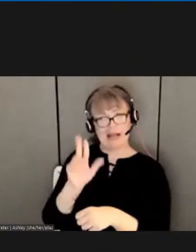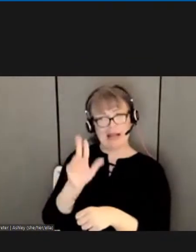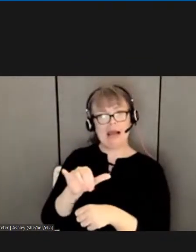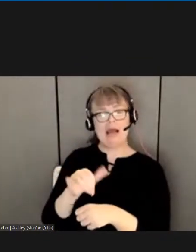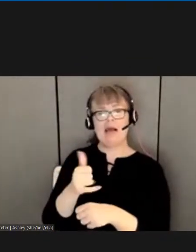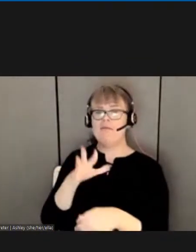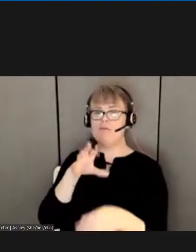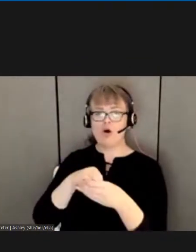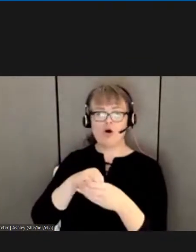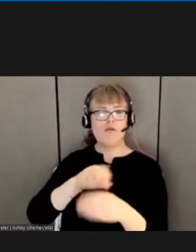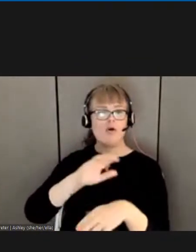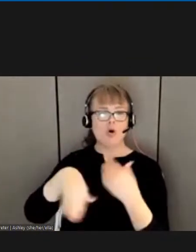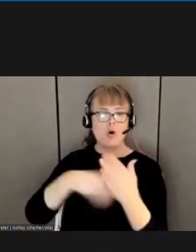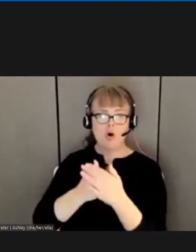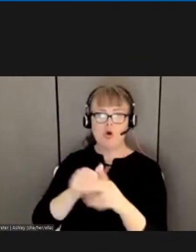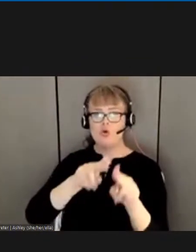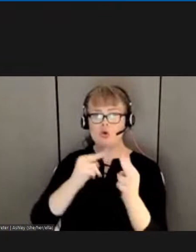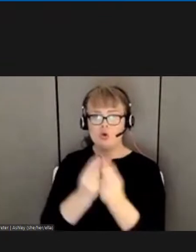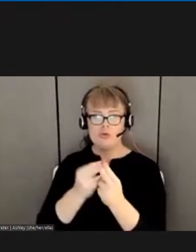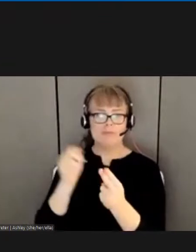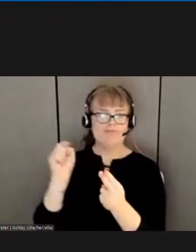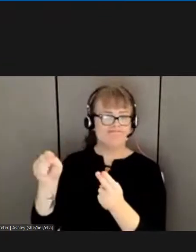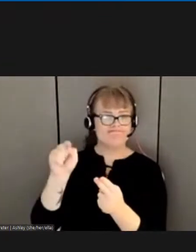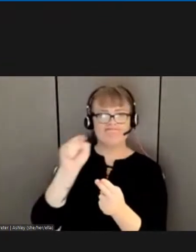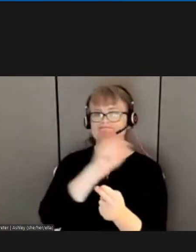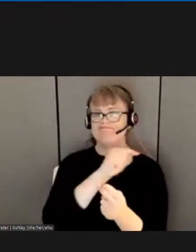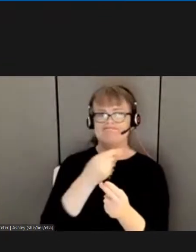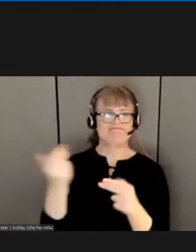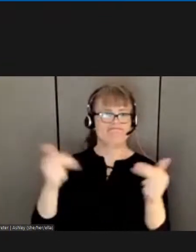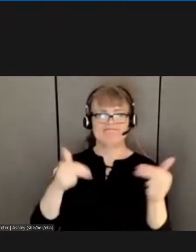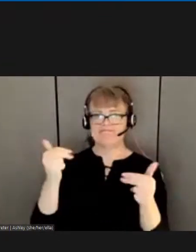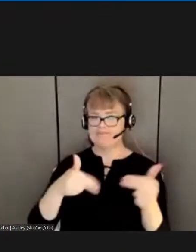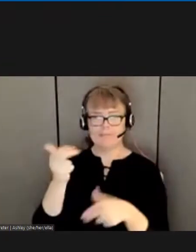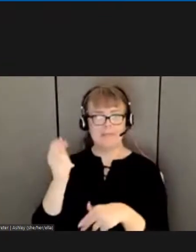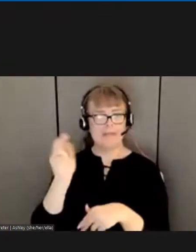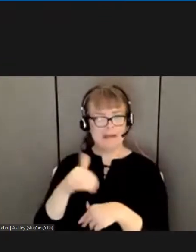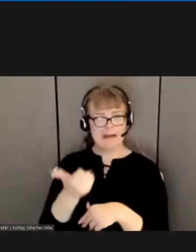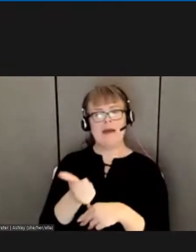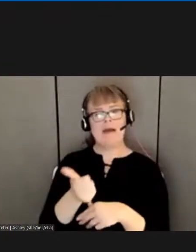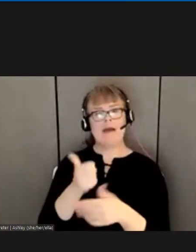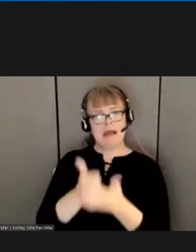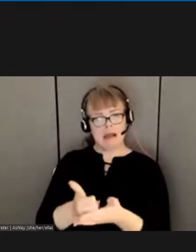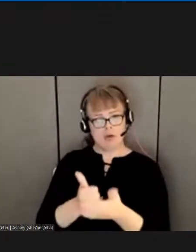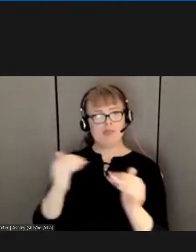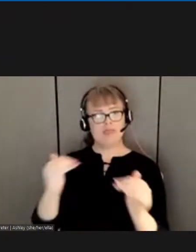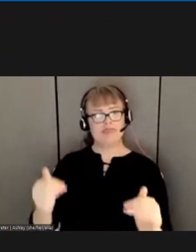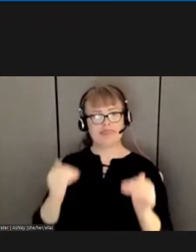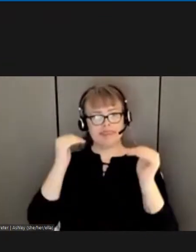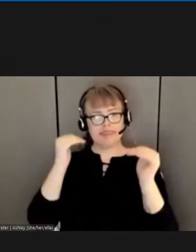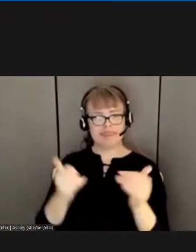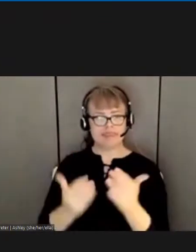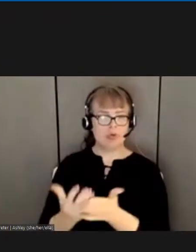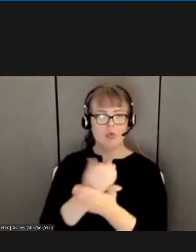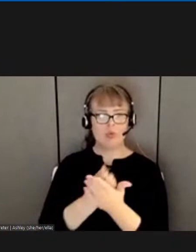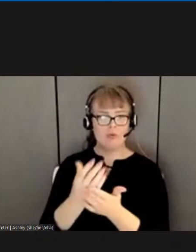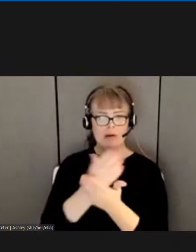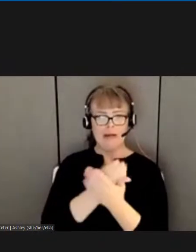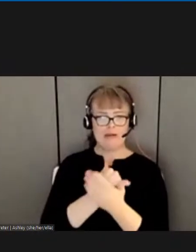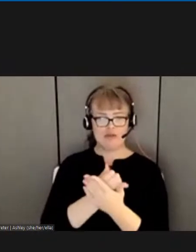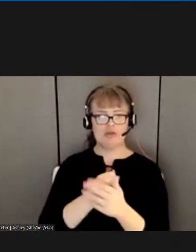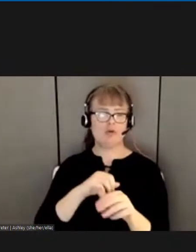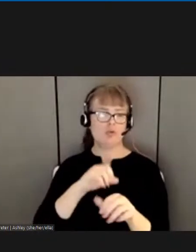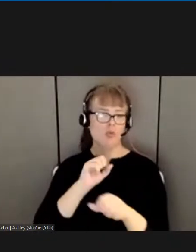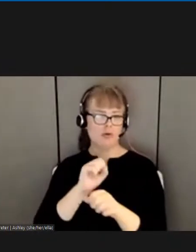them. The contract, as far as wages, hours, and working conditions, consisted of 54